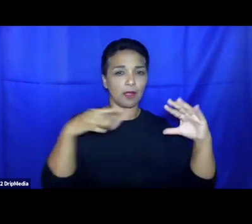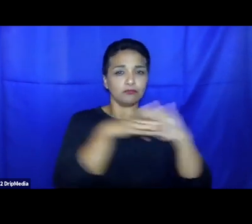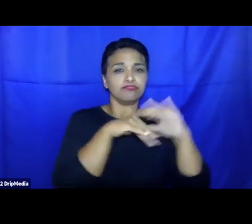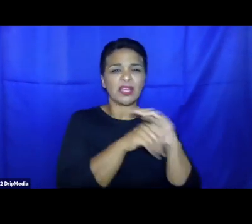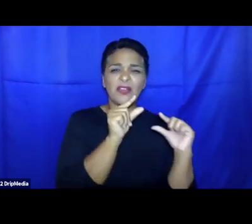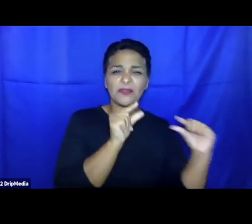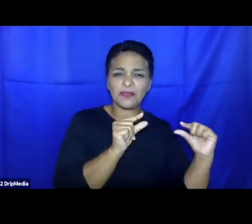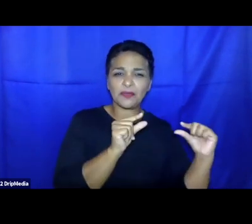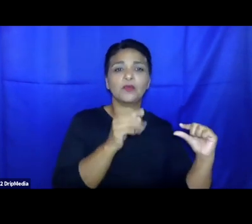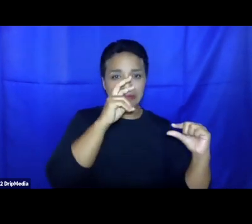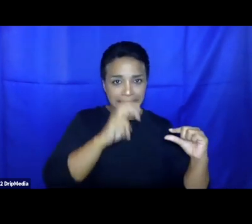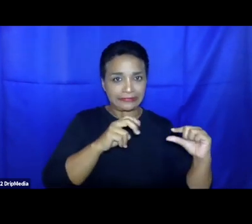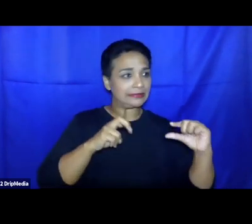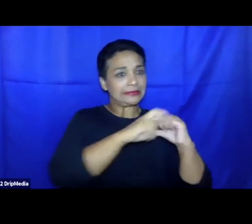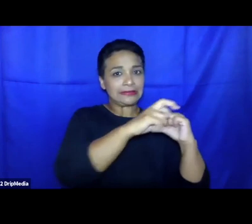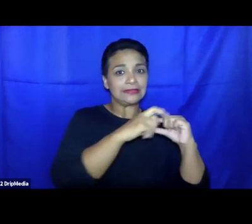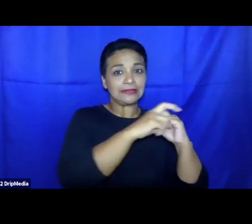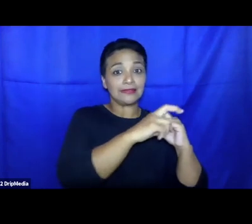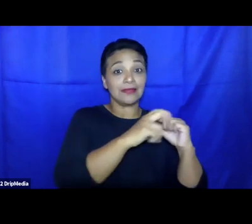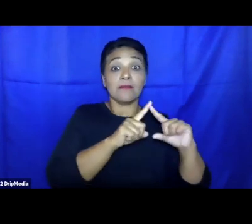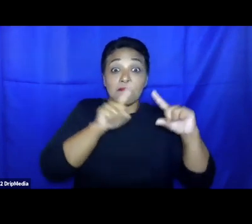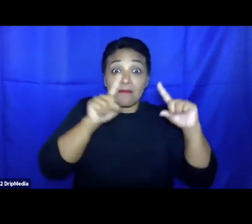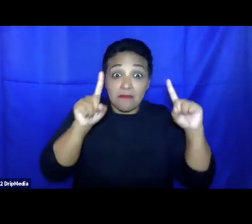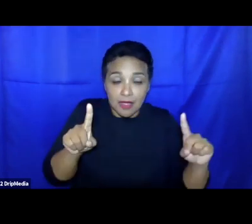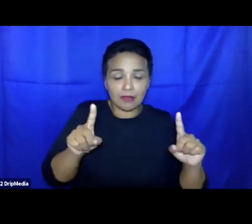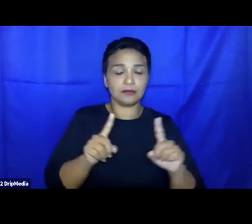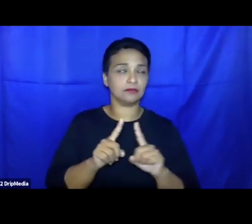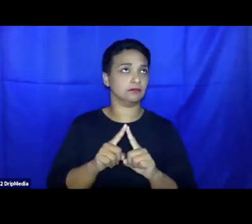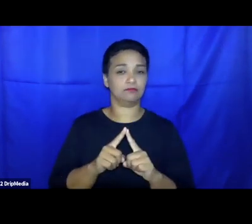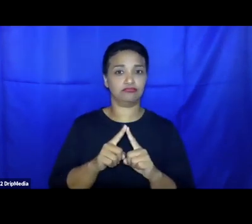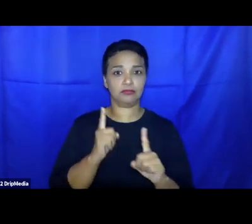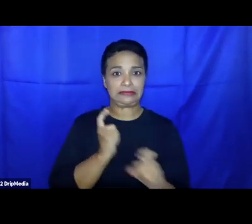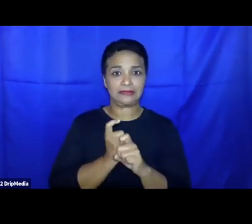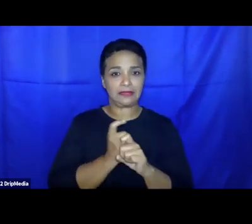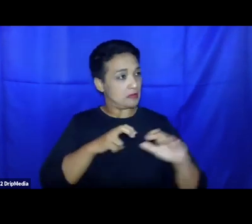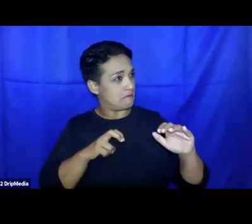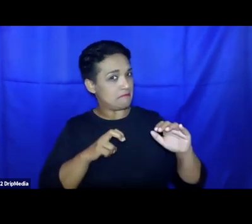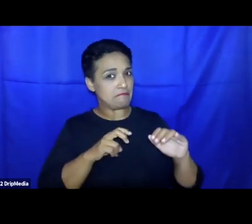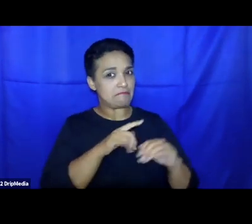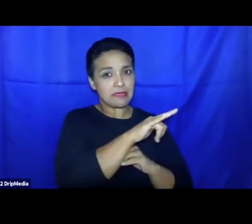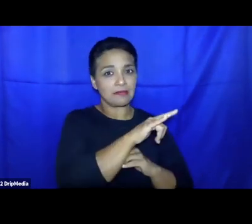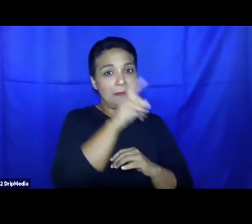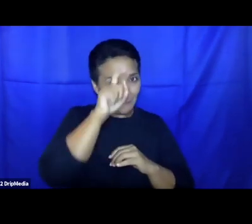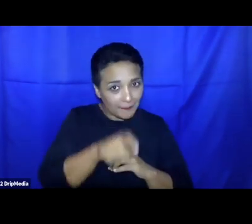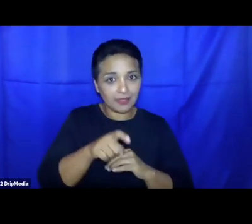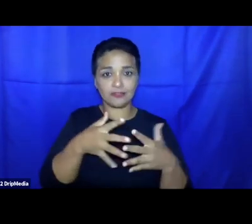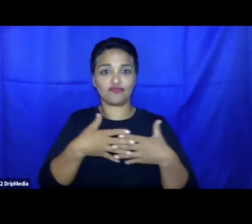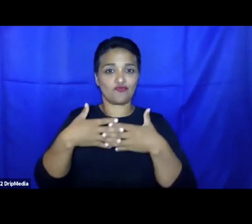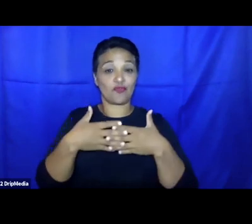to get to the United States, whereas it is so difficult to reach Canada, other than by passing through the United States or flying in, that the flow is